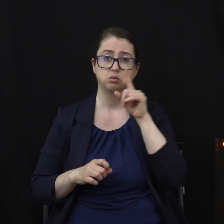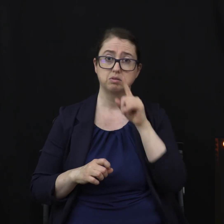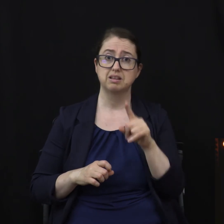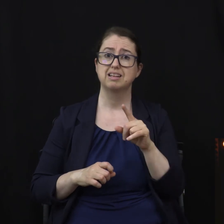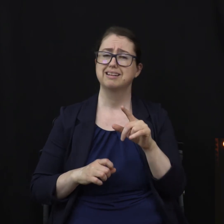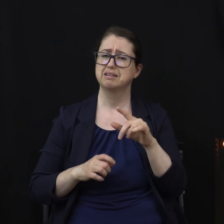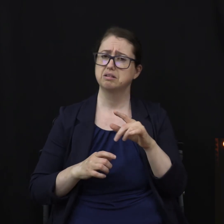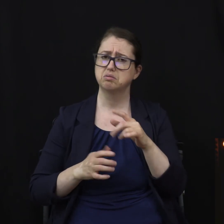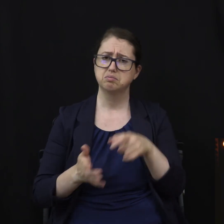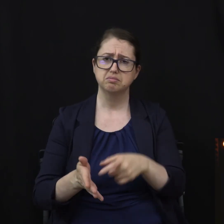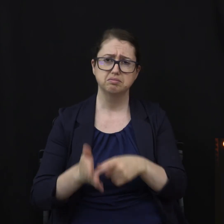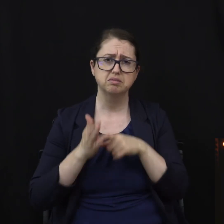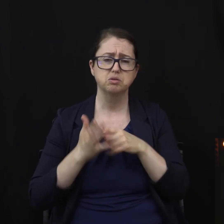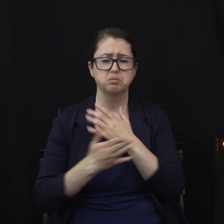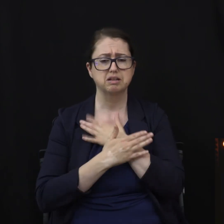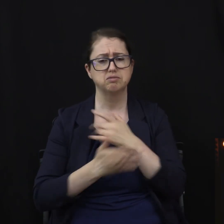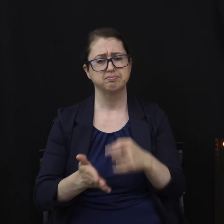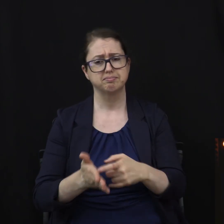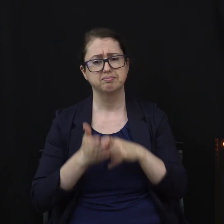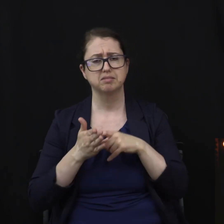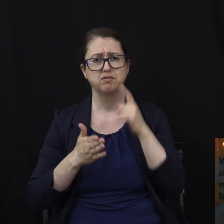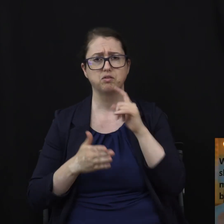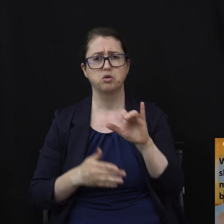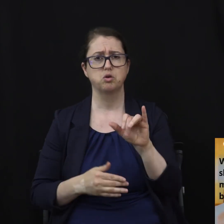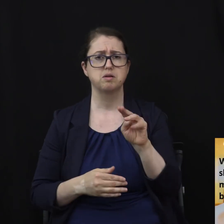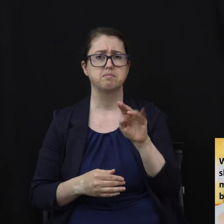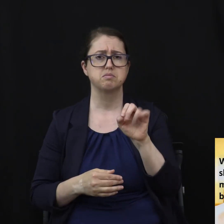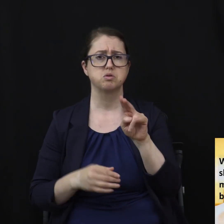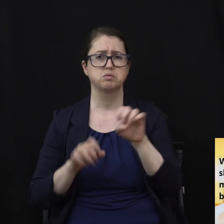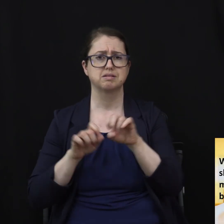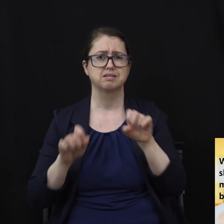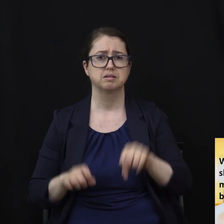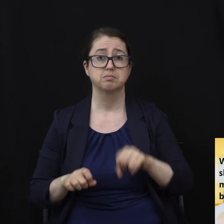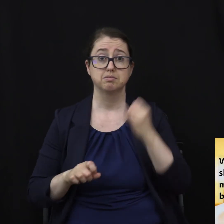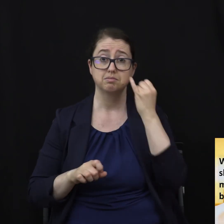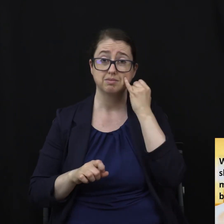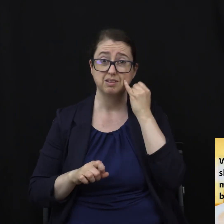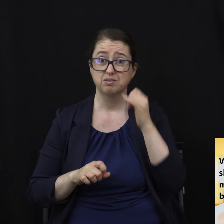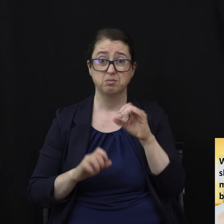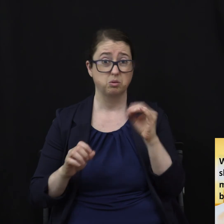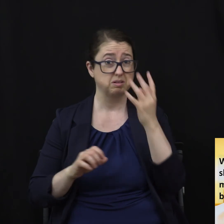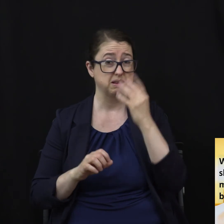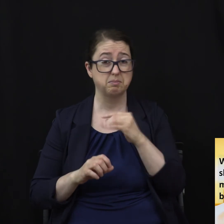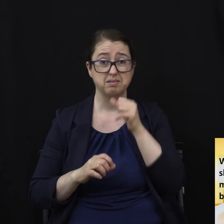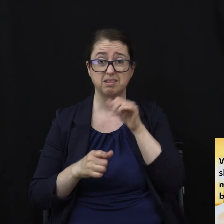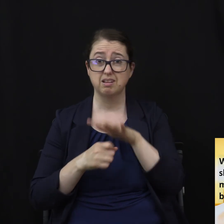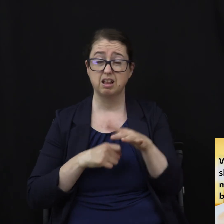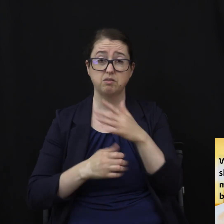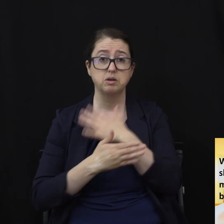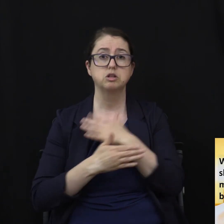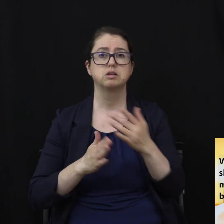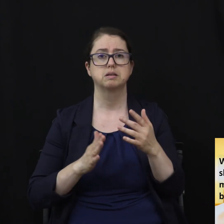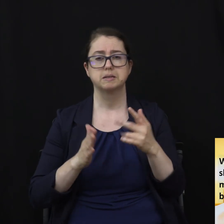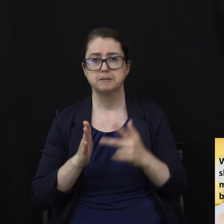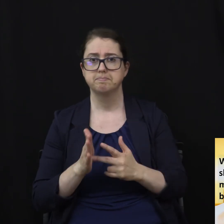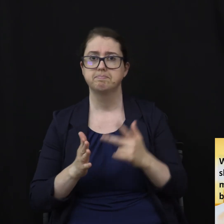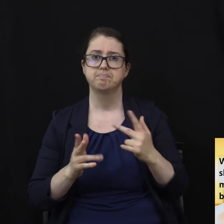Without adequate sleep, you are three times more likely to become sick. Those who lack proper